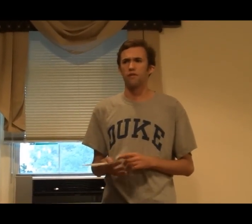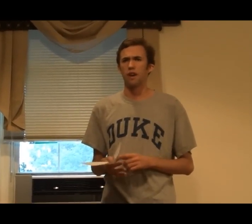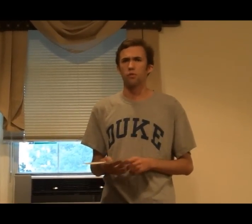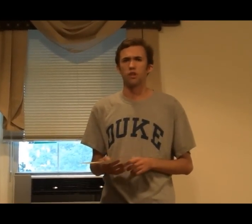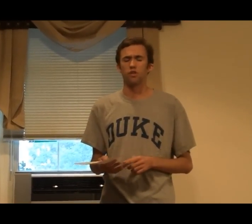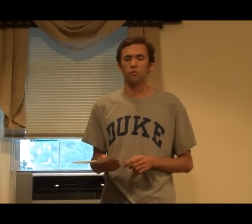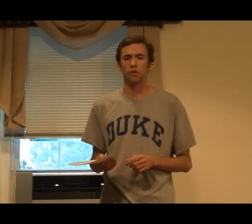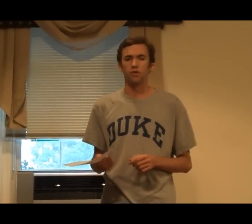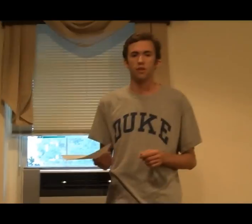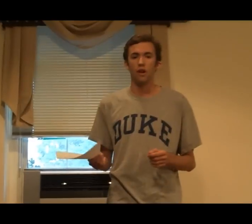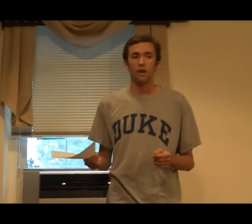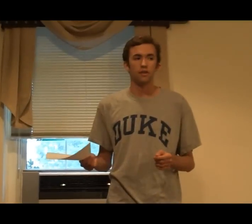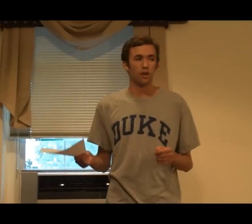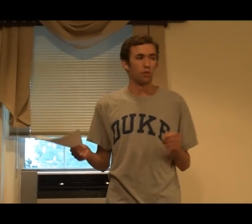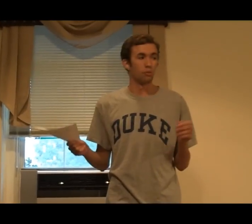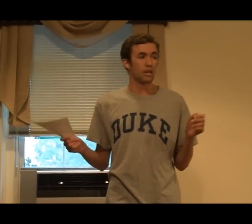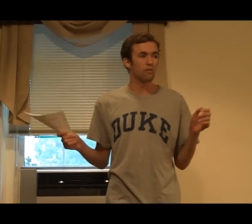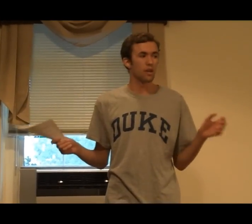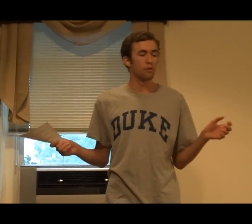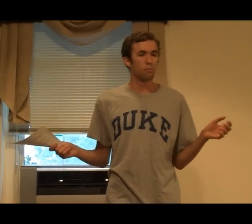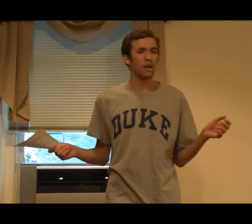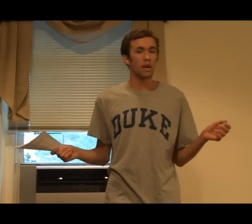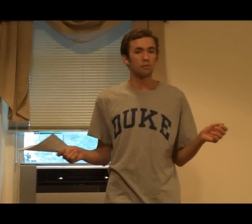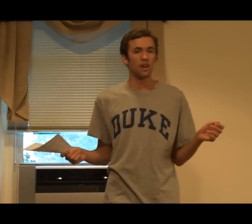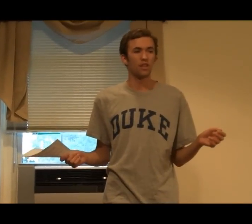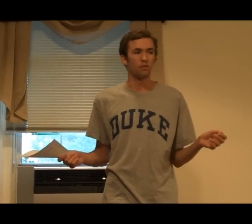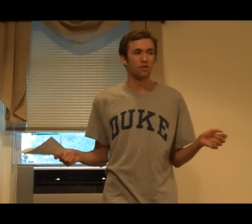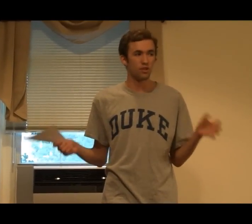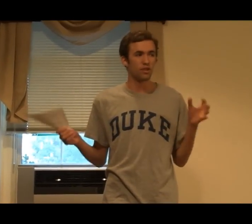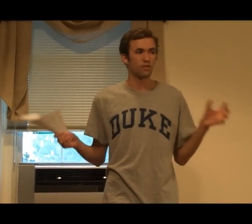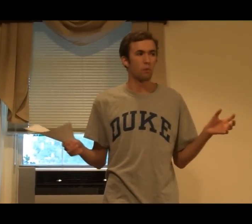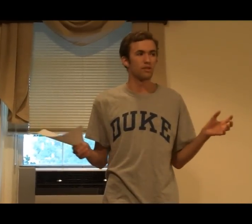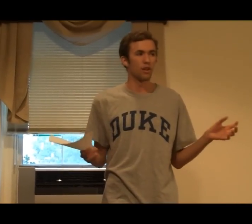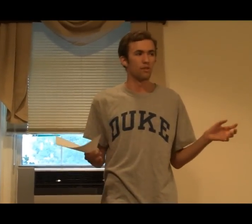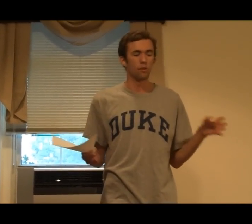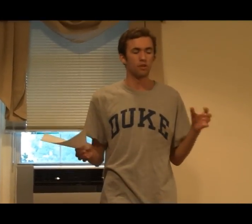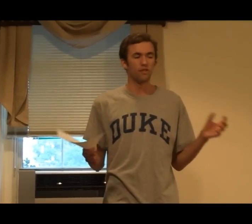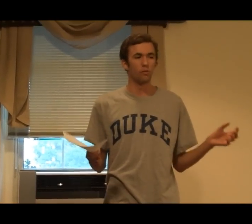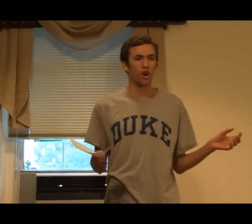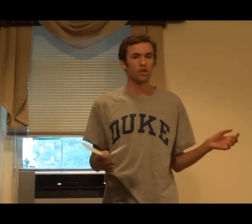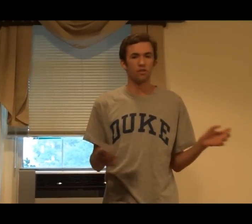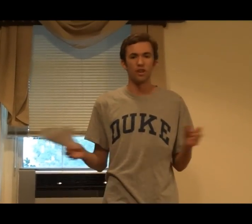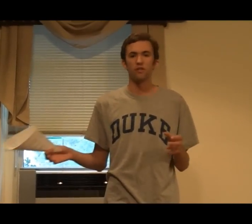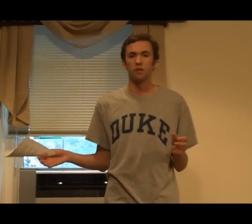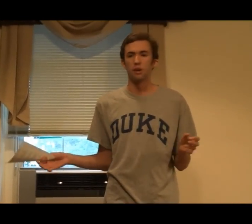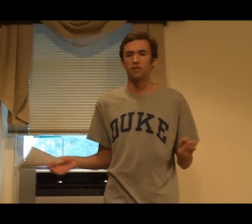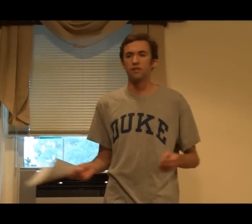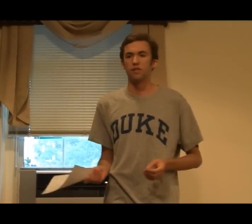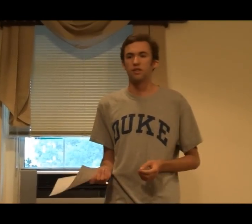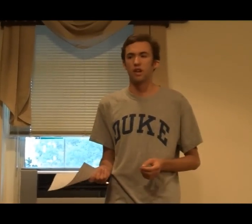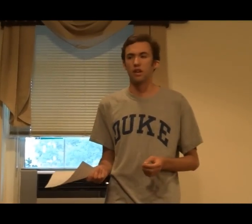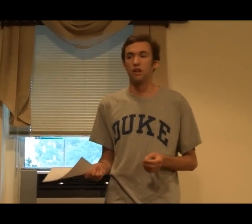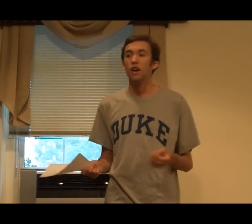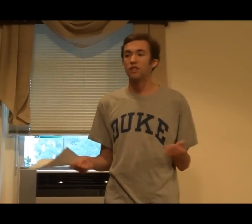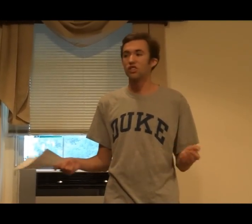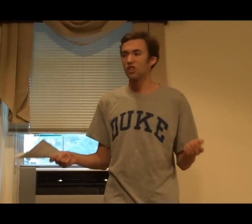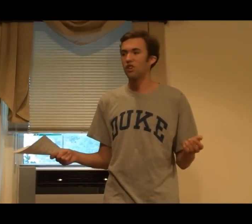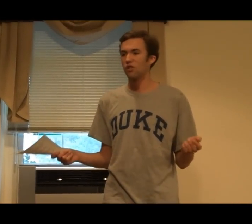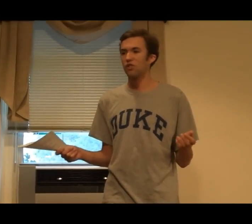five question words. But he was able to pick up sign language just based on observing Washoe and the other chimpanzees in the study. Essentially, he learned